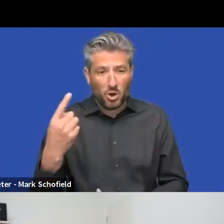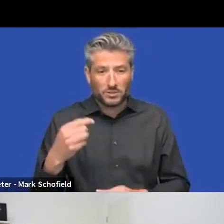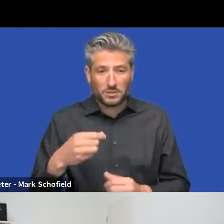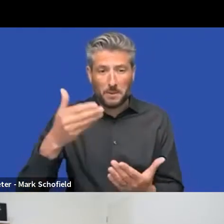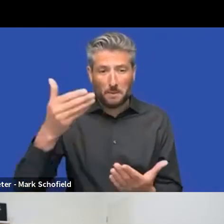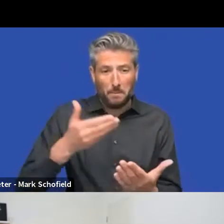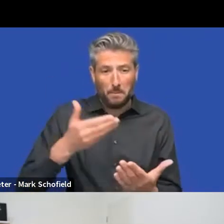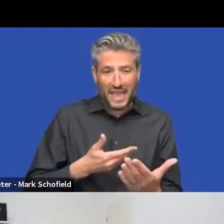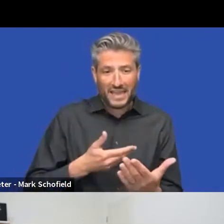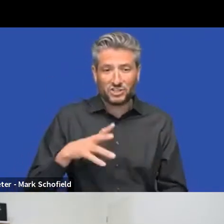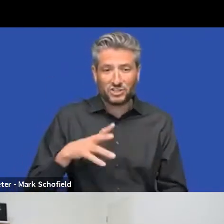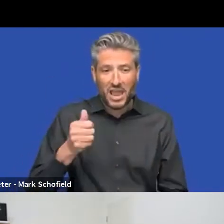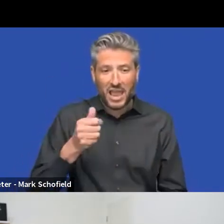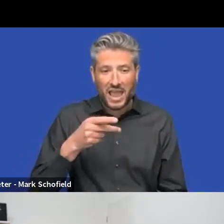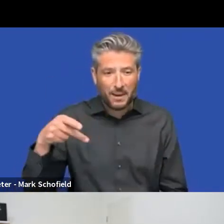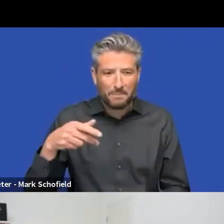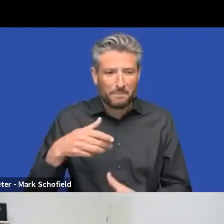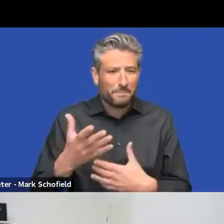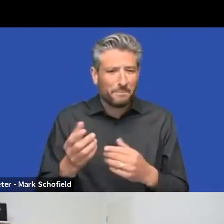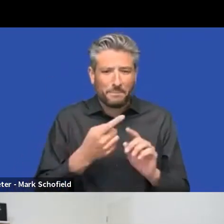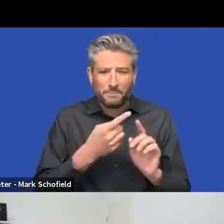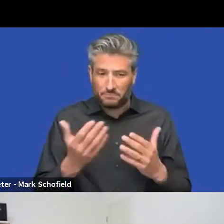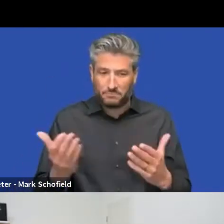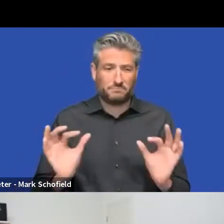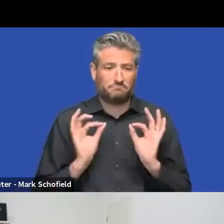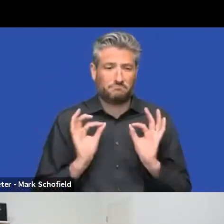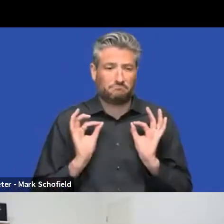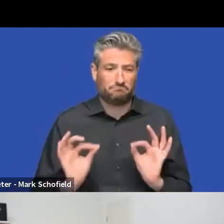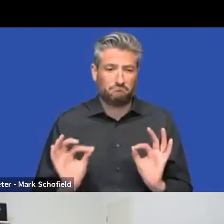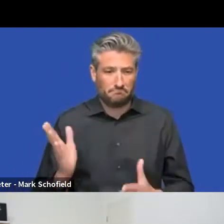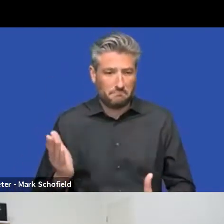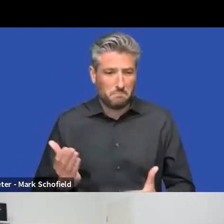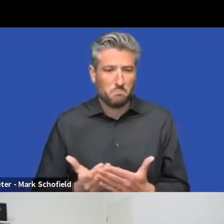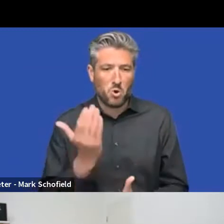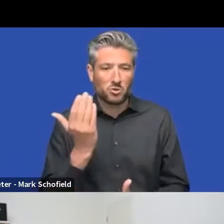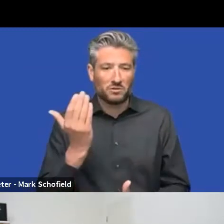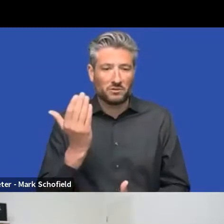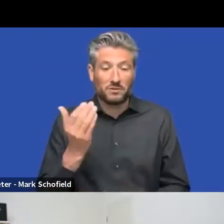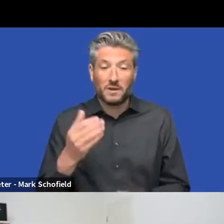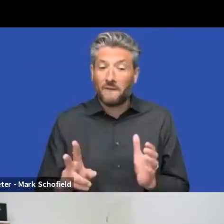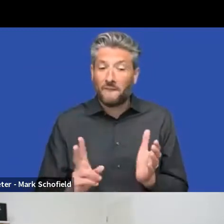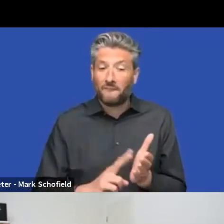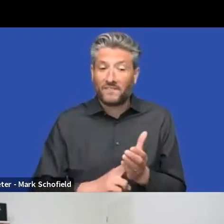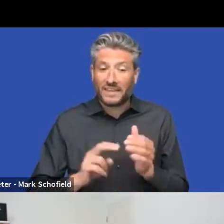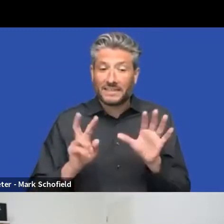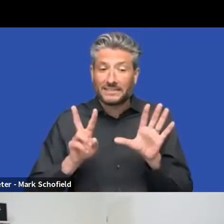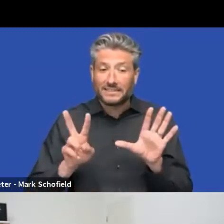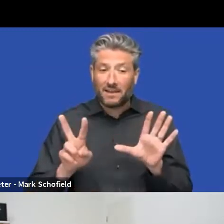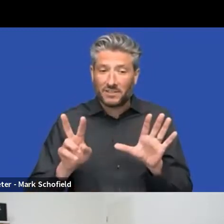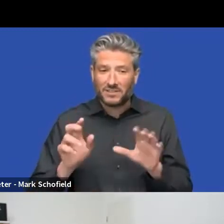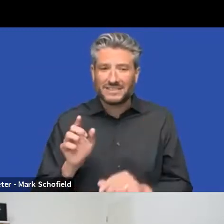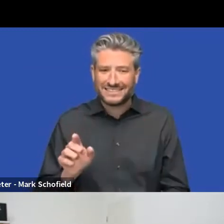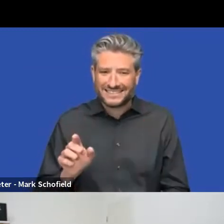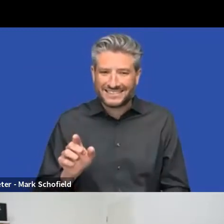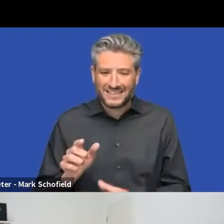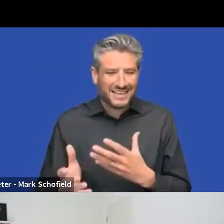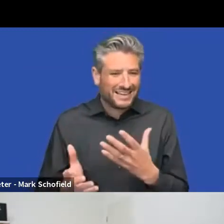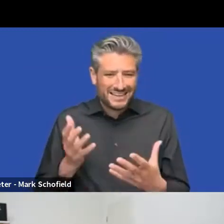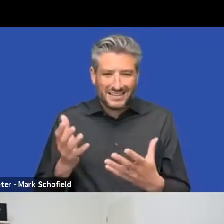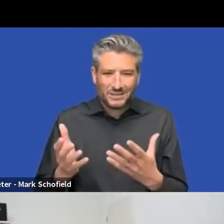like a modern, uh, application. Uh, but in V seven, it, there was still a lot of stuff that was still, you know, more or less the,